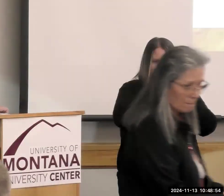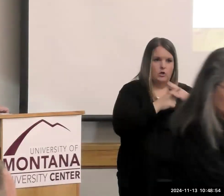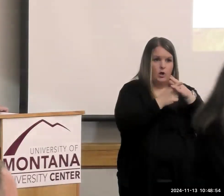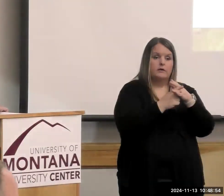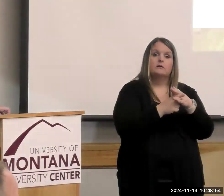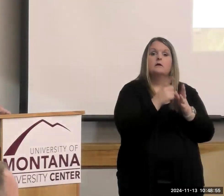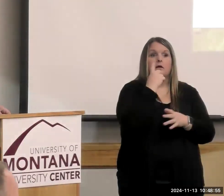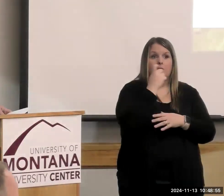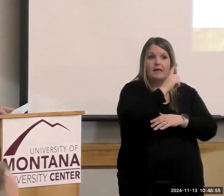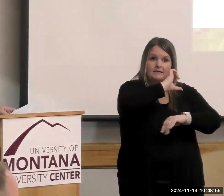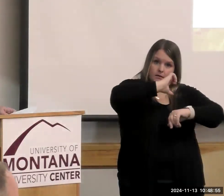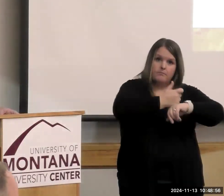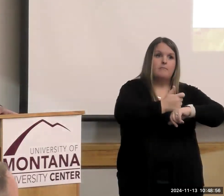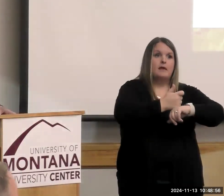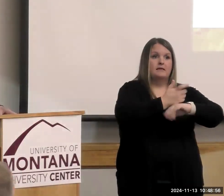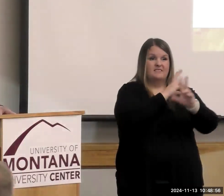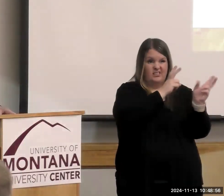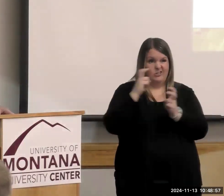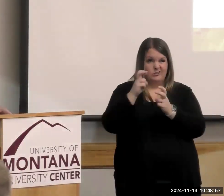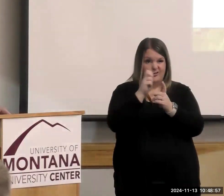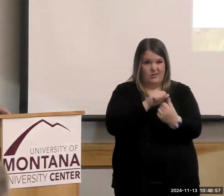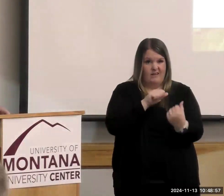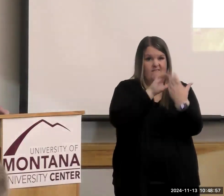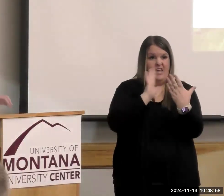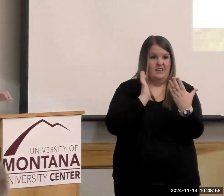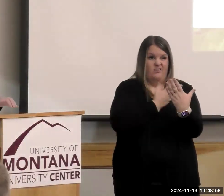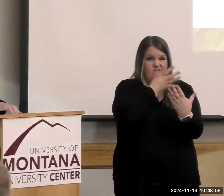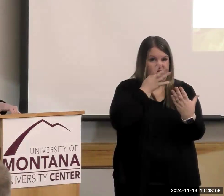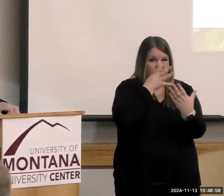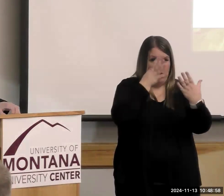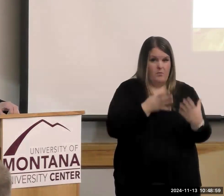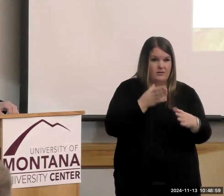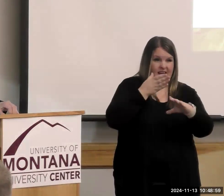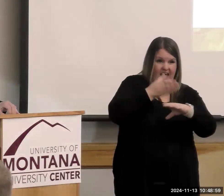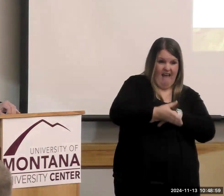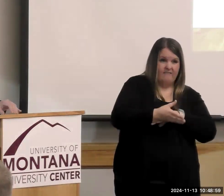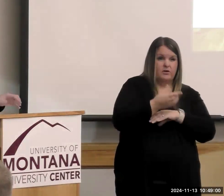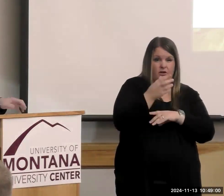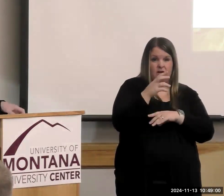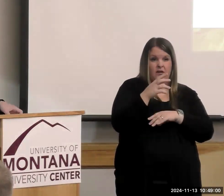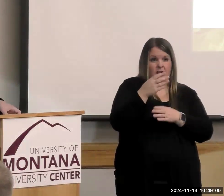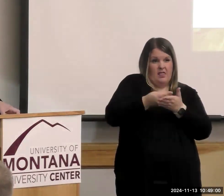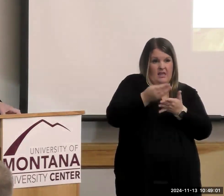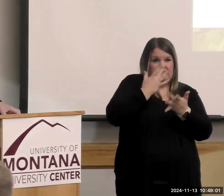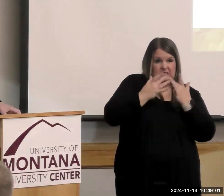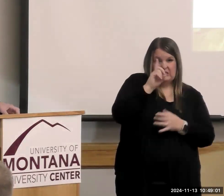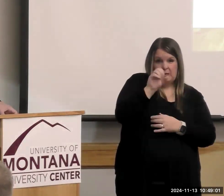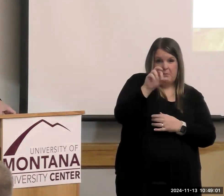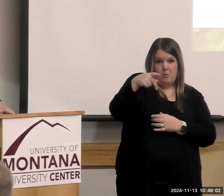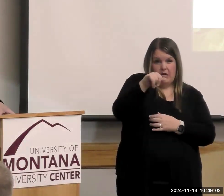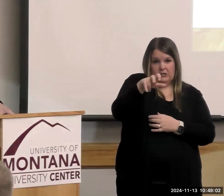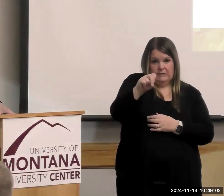issues that faced our farmers after the Depression, and they're rooted also in issues related to having